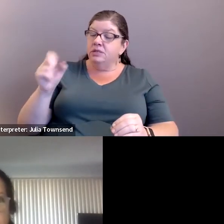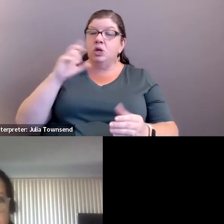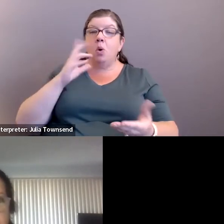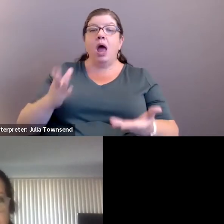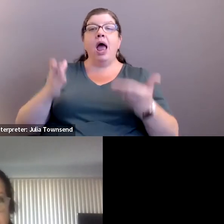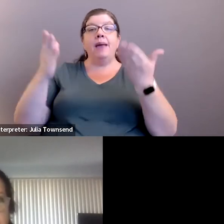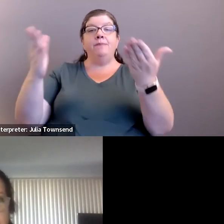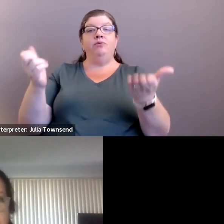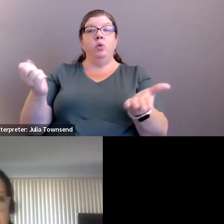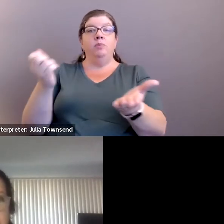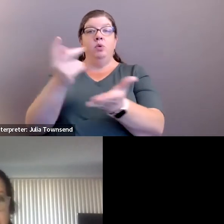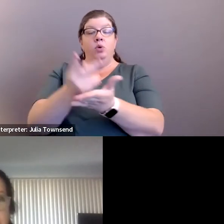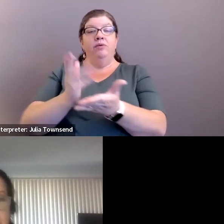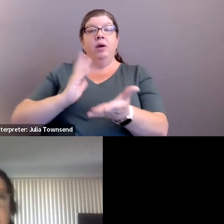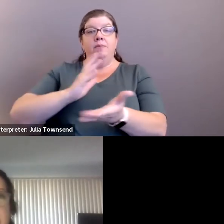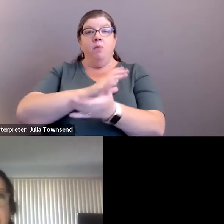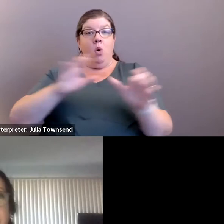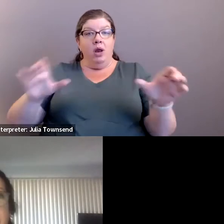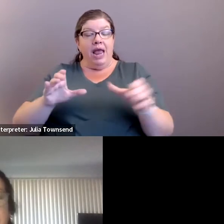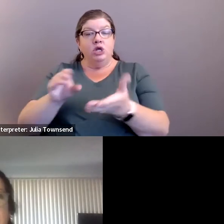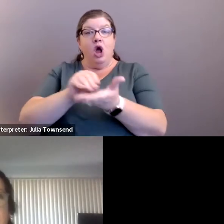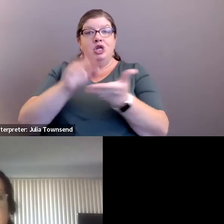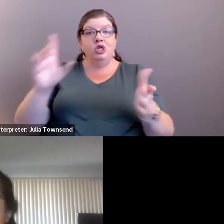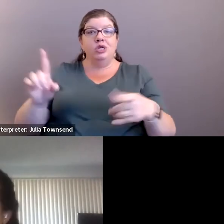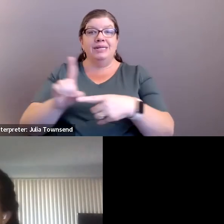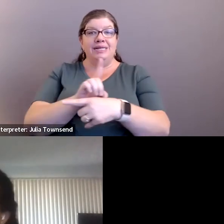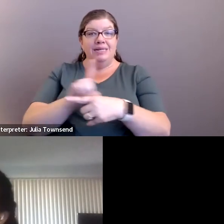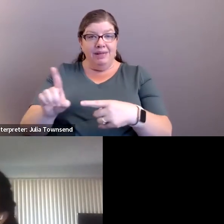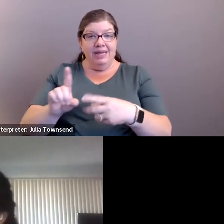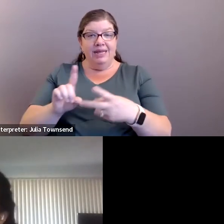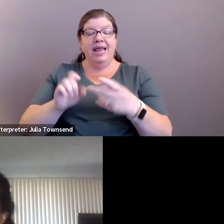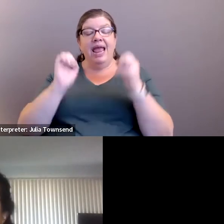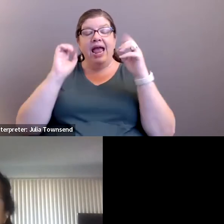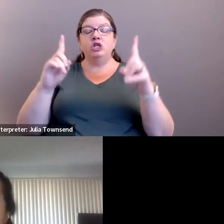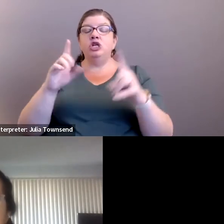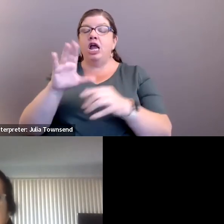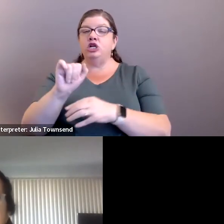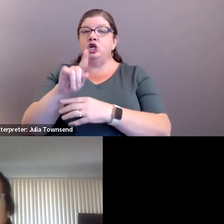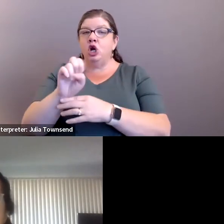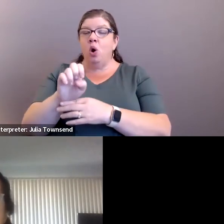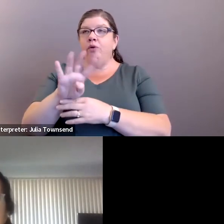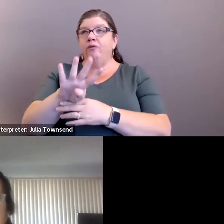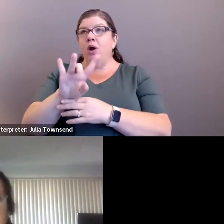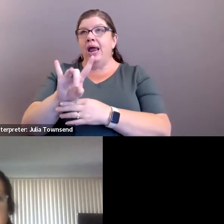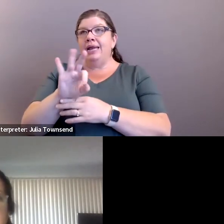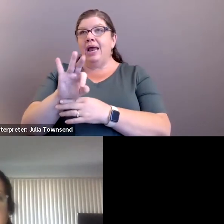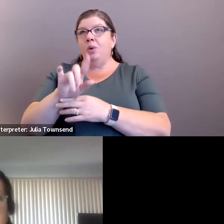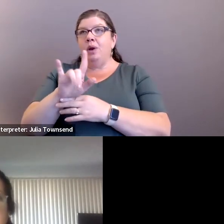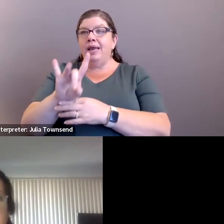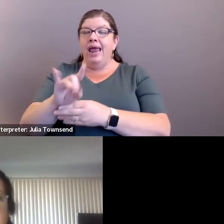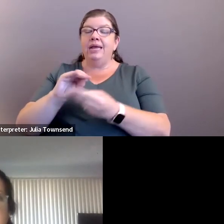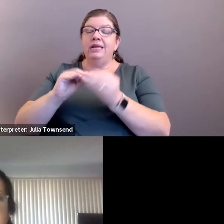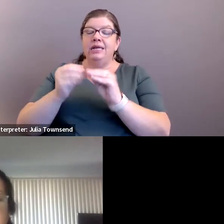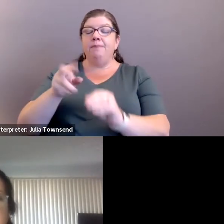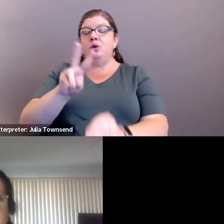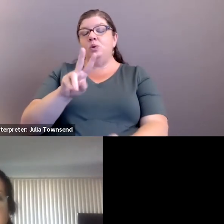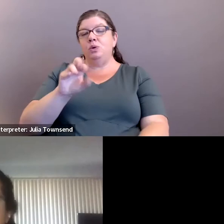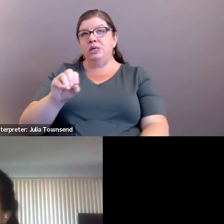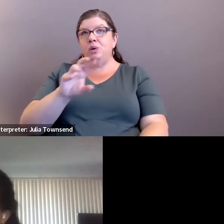So I move to approve the board action on student discipline, education code 48918, case number